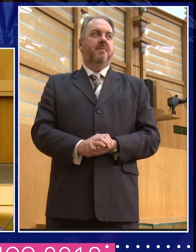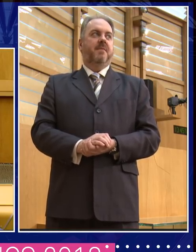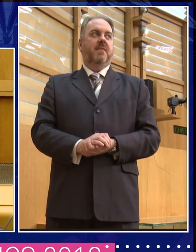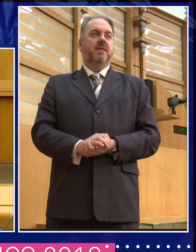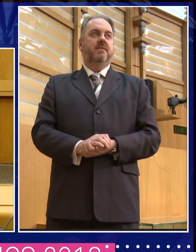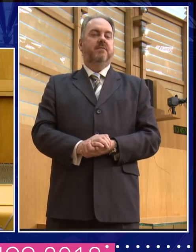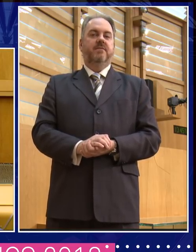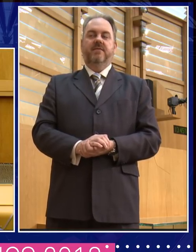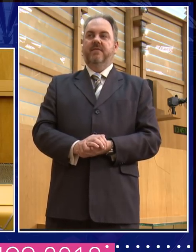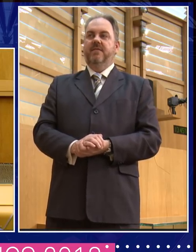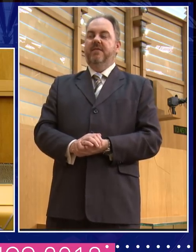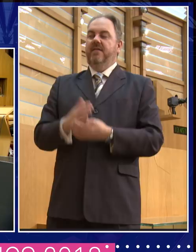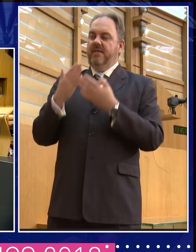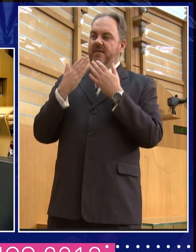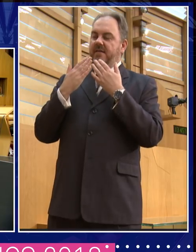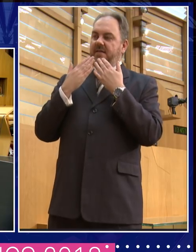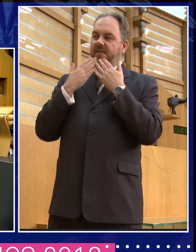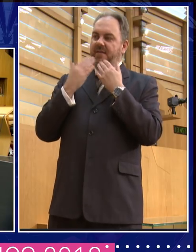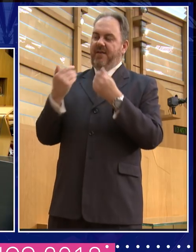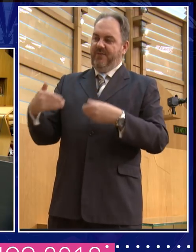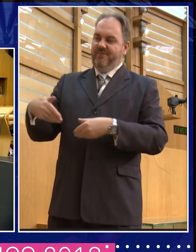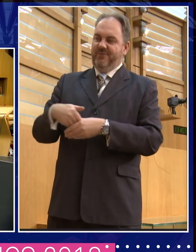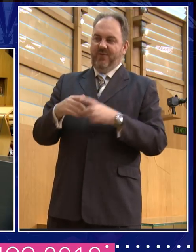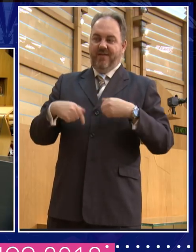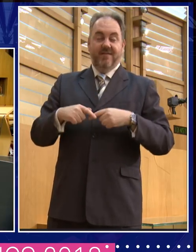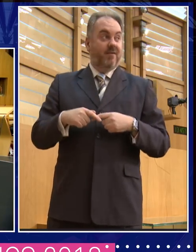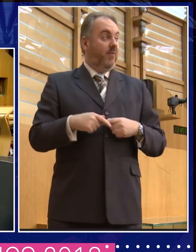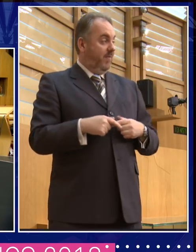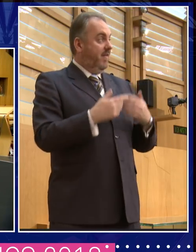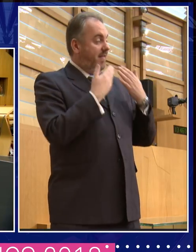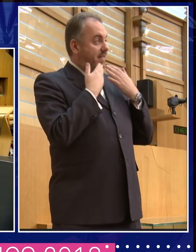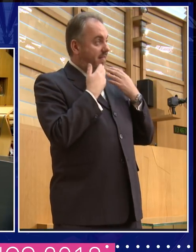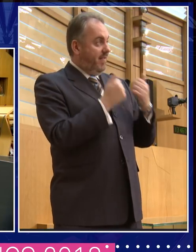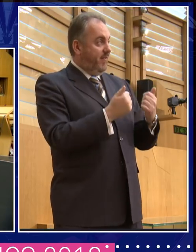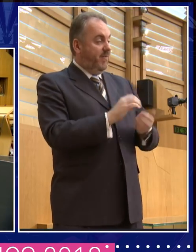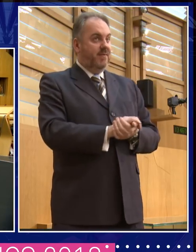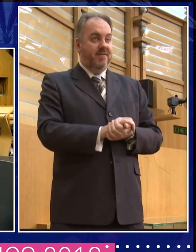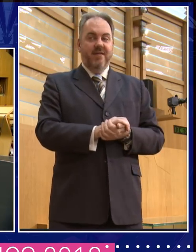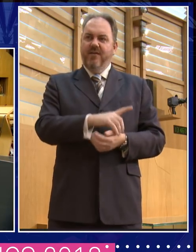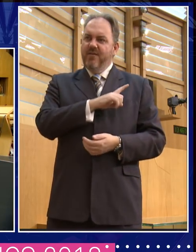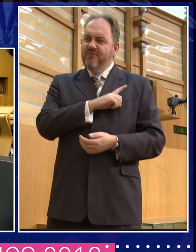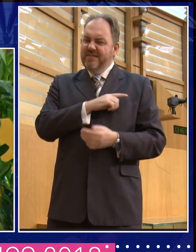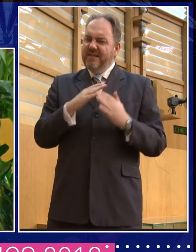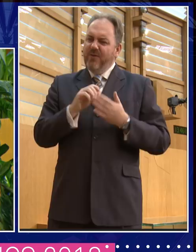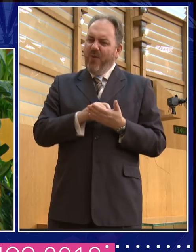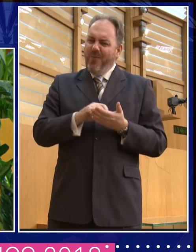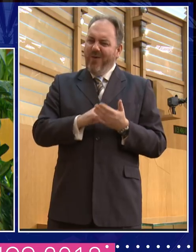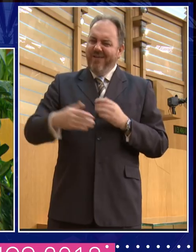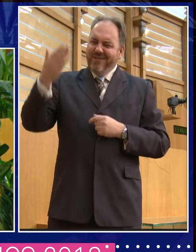Thank you very much now for joining us, Mary. Thank you. Can I just say the reason I did all my homework in the first week of